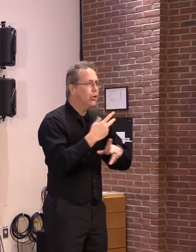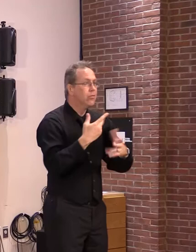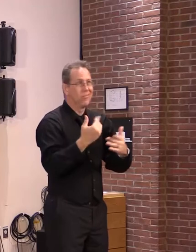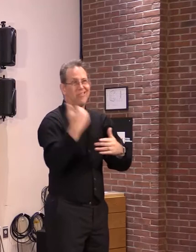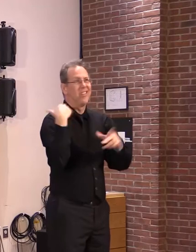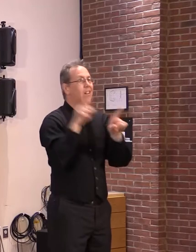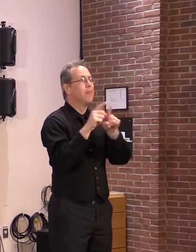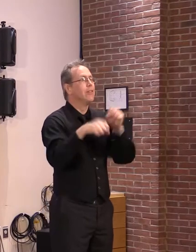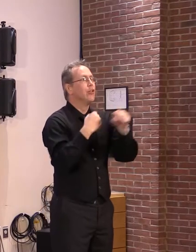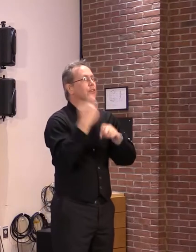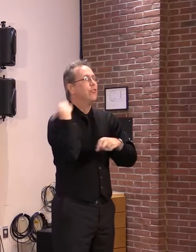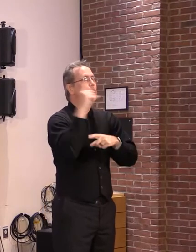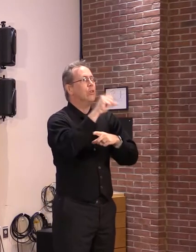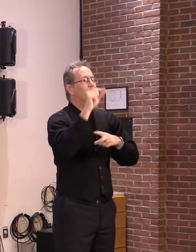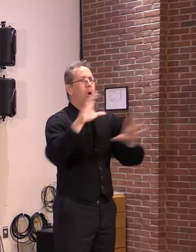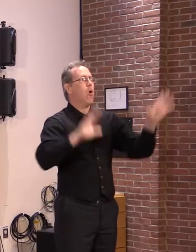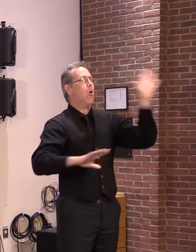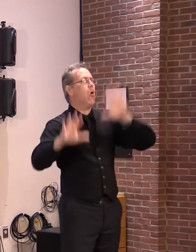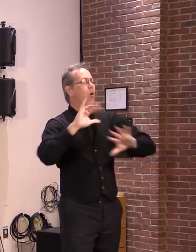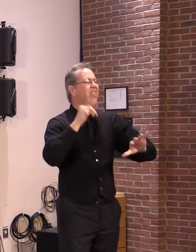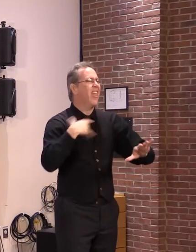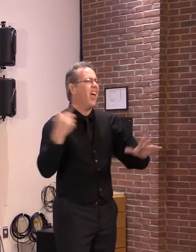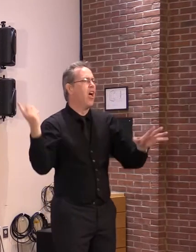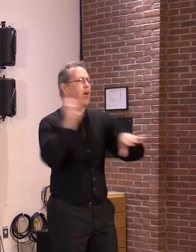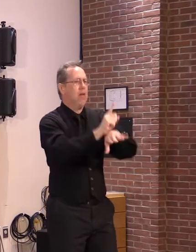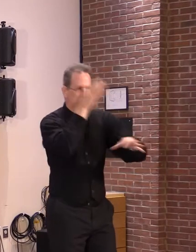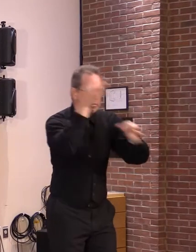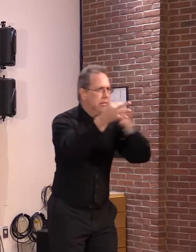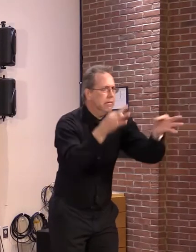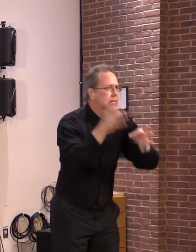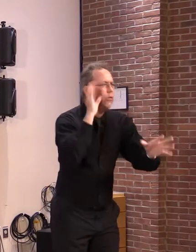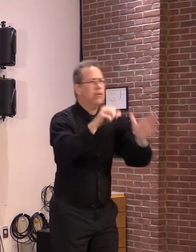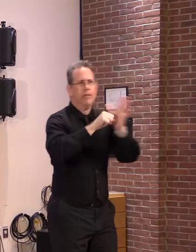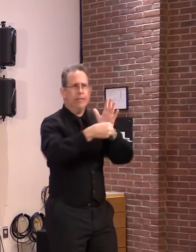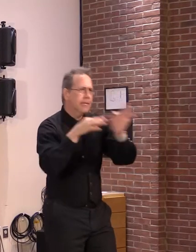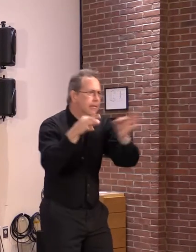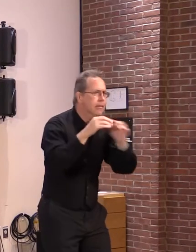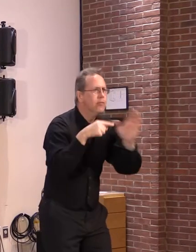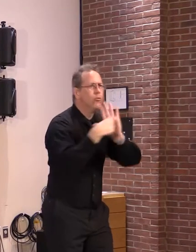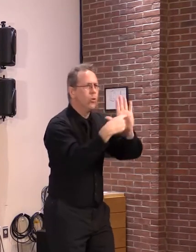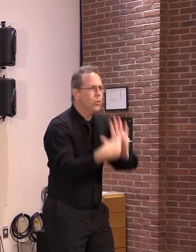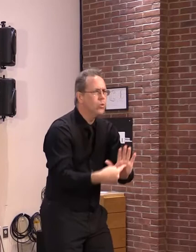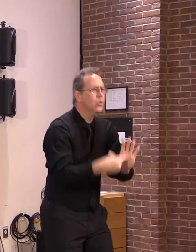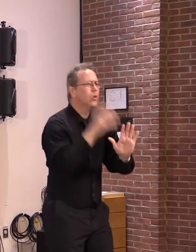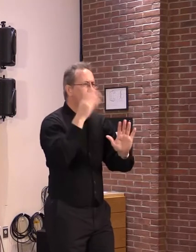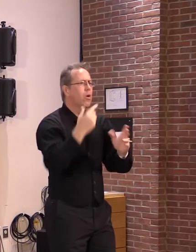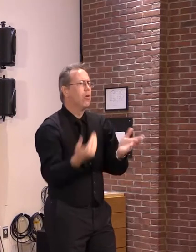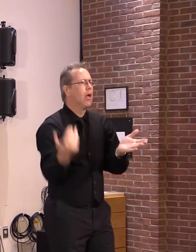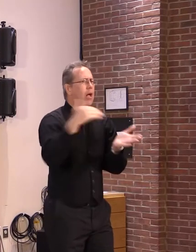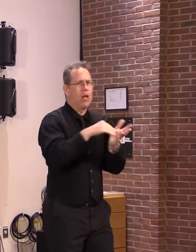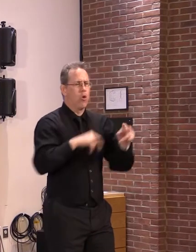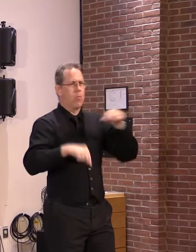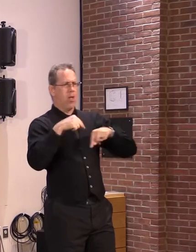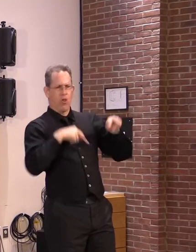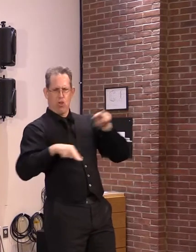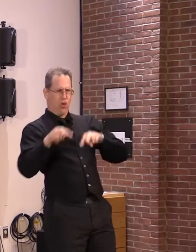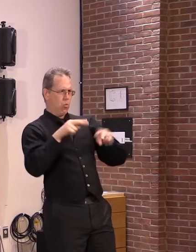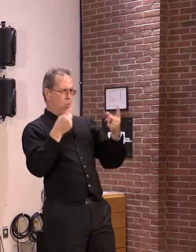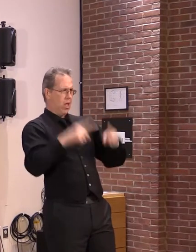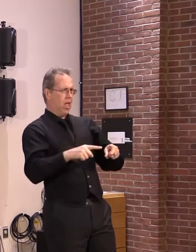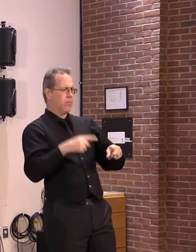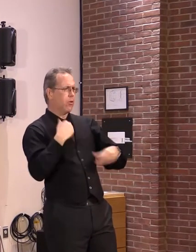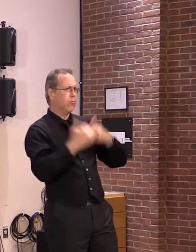there will be different measures taken as you saw then. But right now,